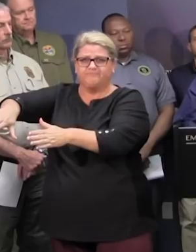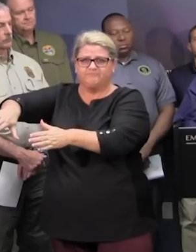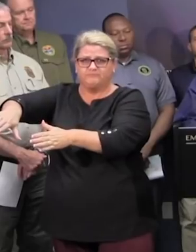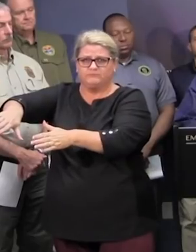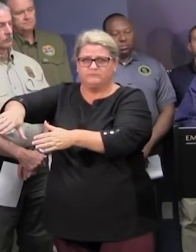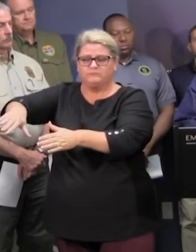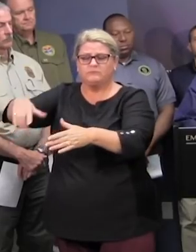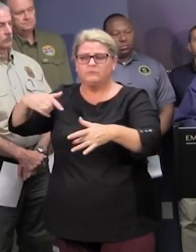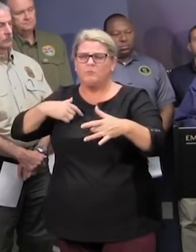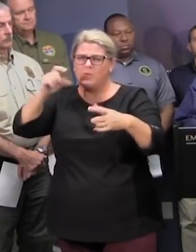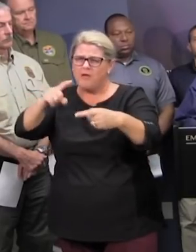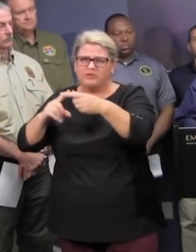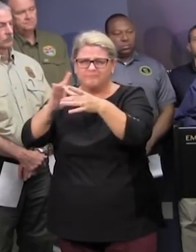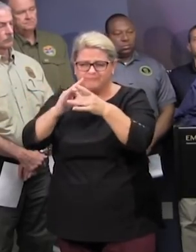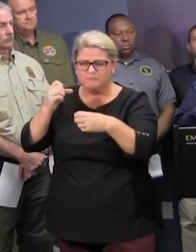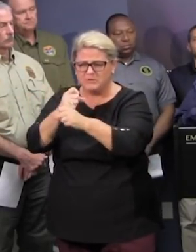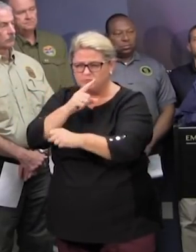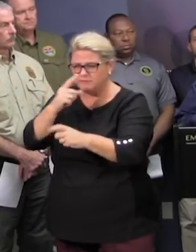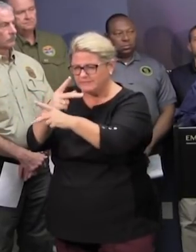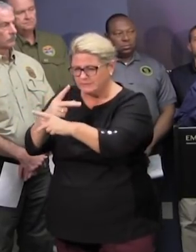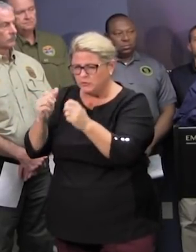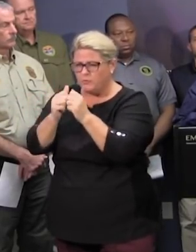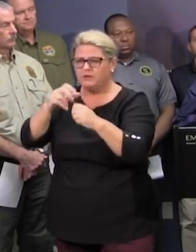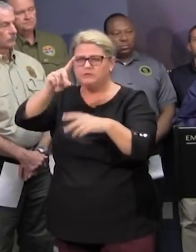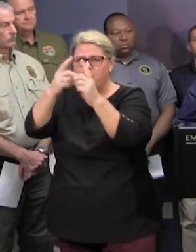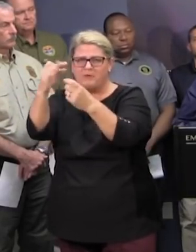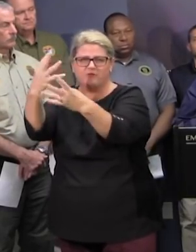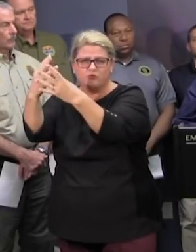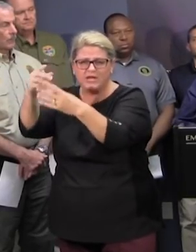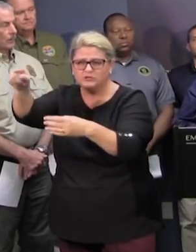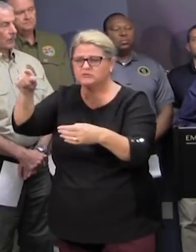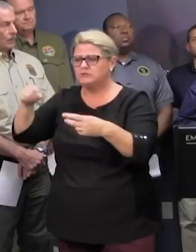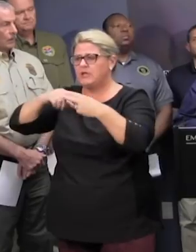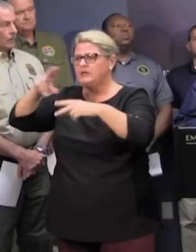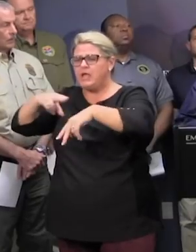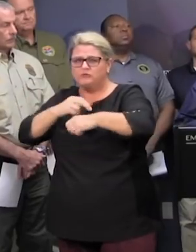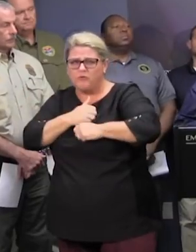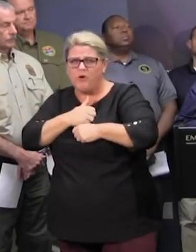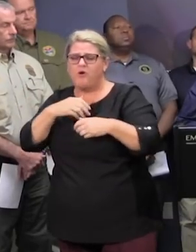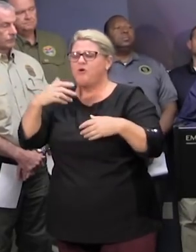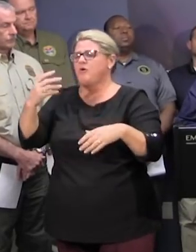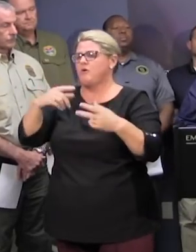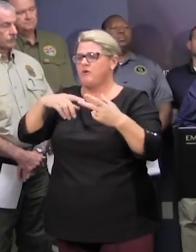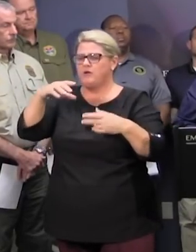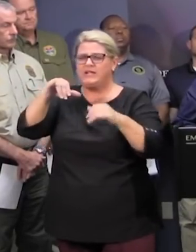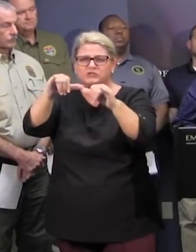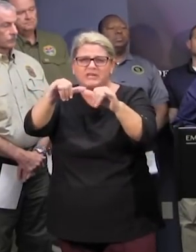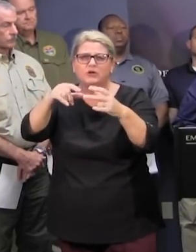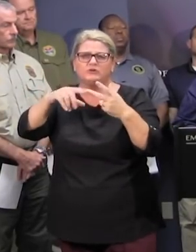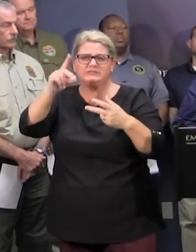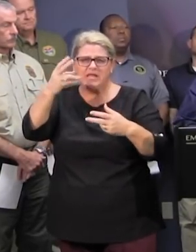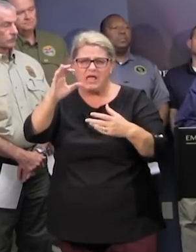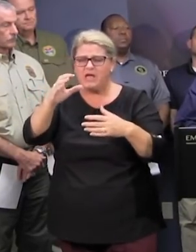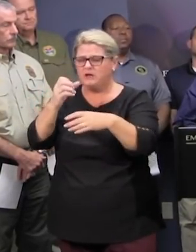doing some final coordination on that with the department of corrections our the national guard corps of engineers and dhec to